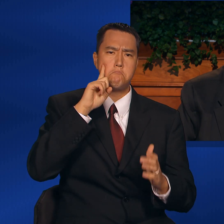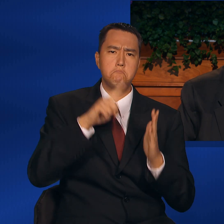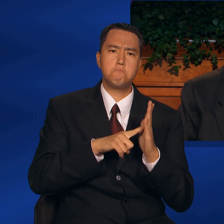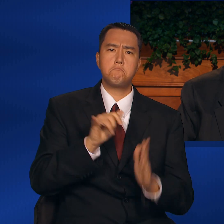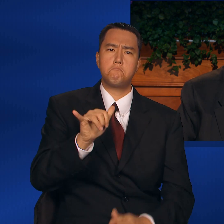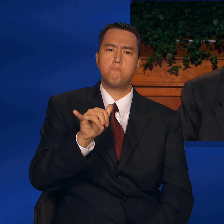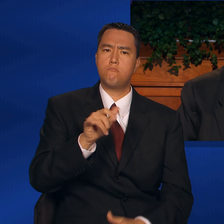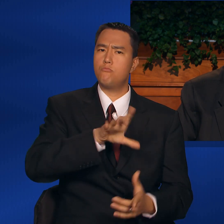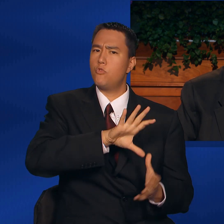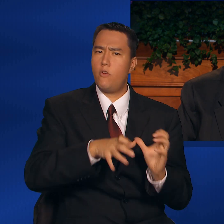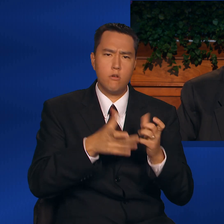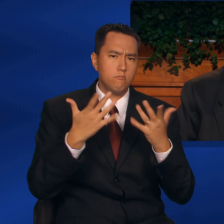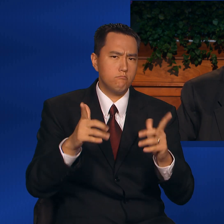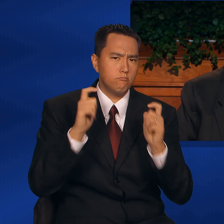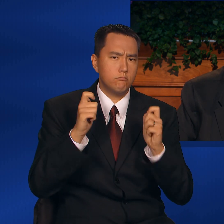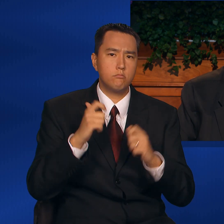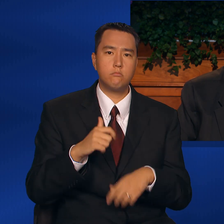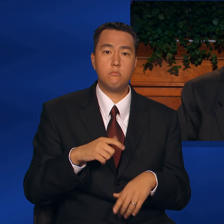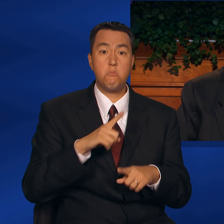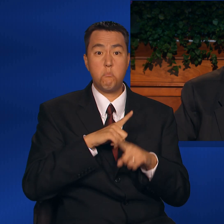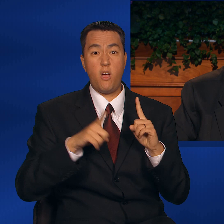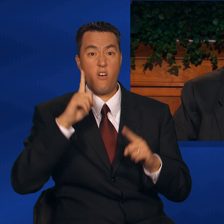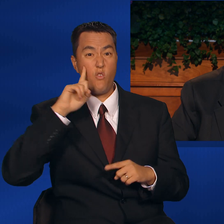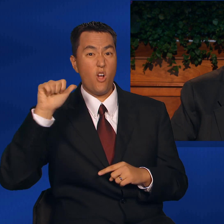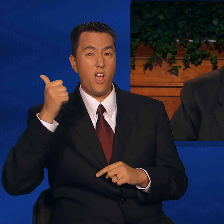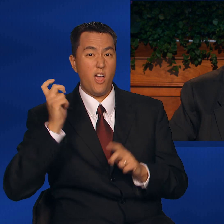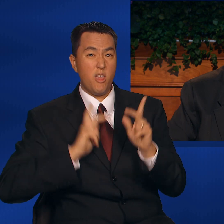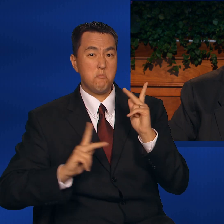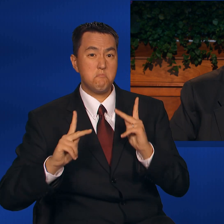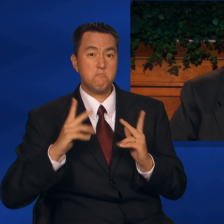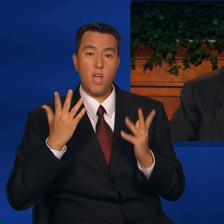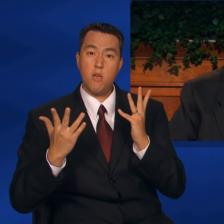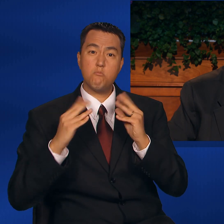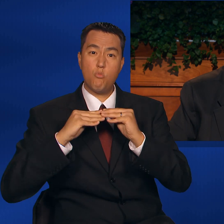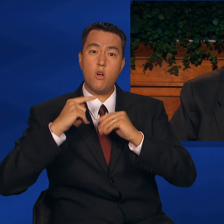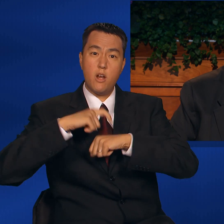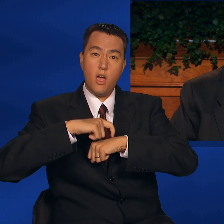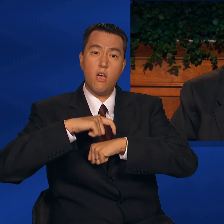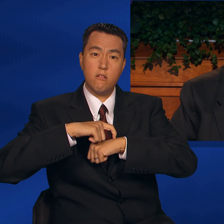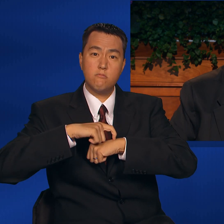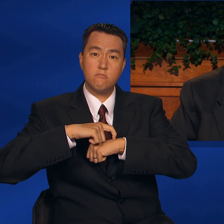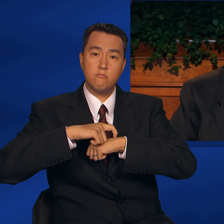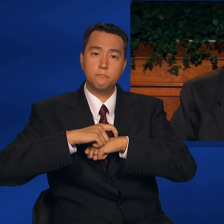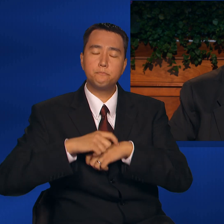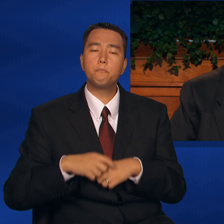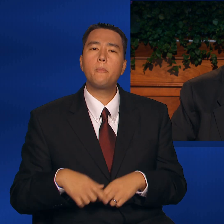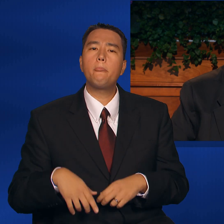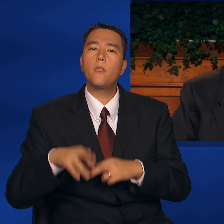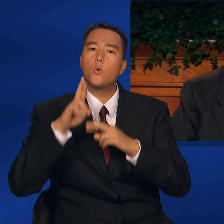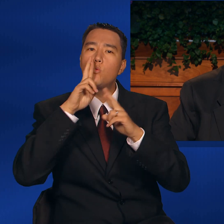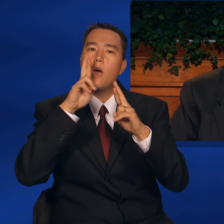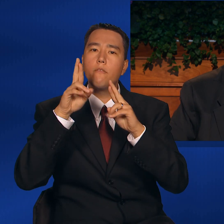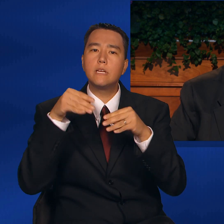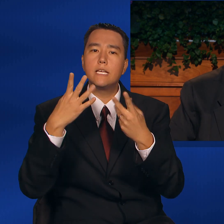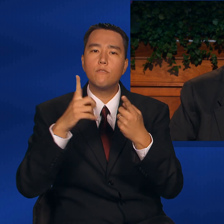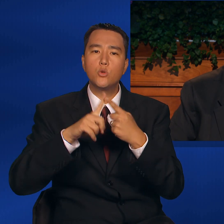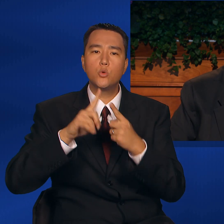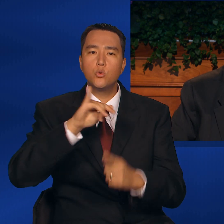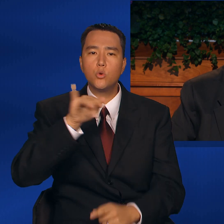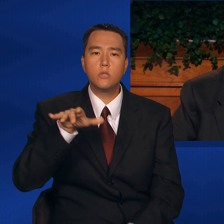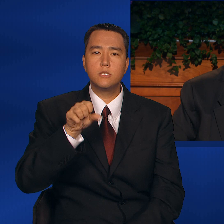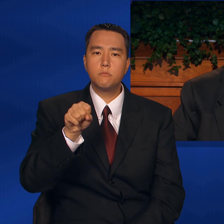instantly converted. For others, it may take longer. In a revelation given through Joseph Smith,